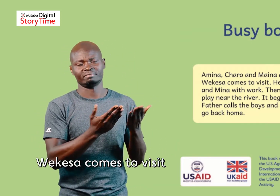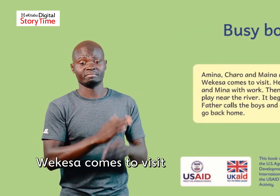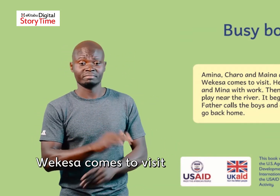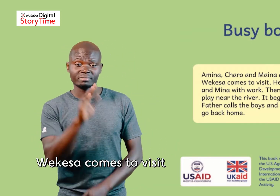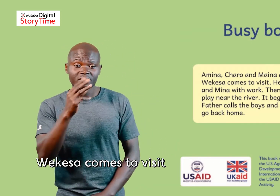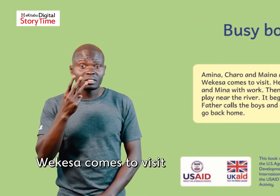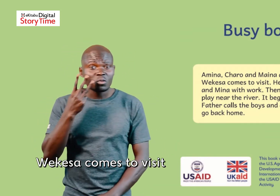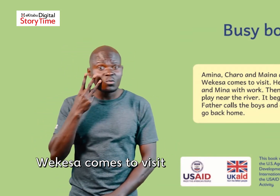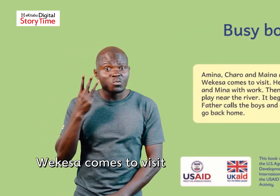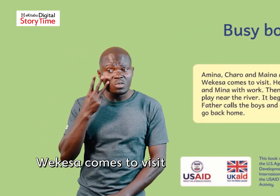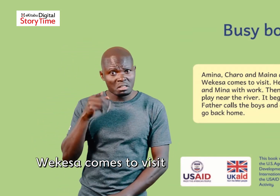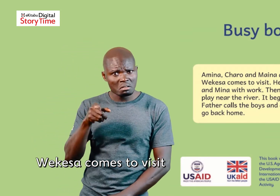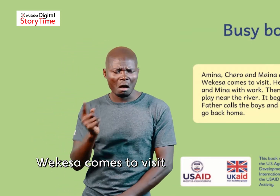Wekesa comes to visit